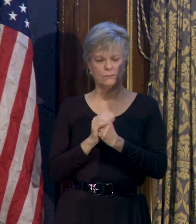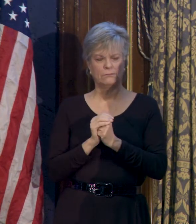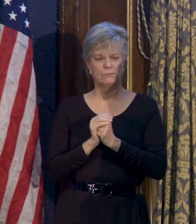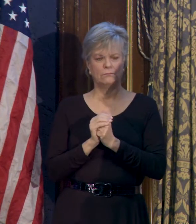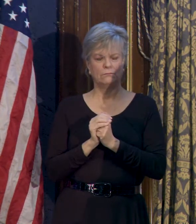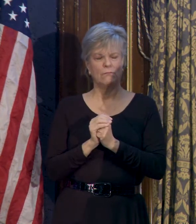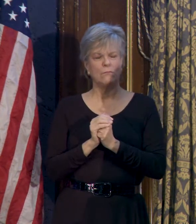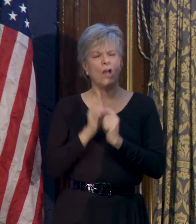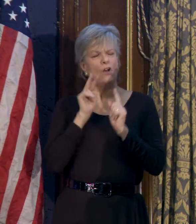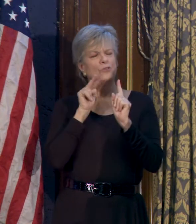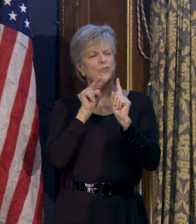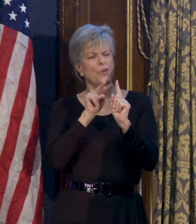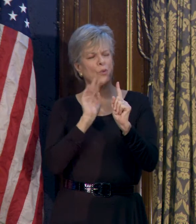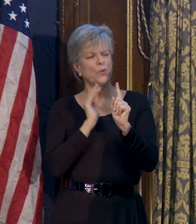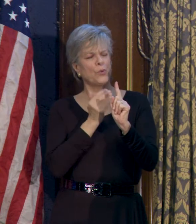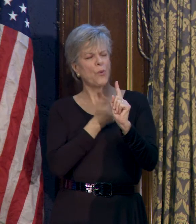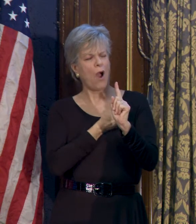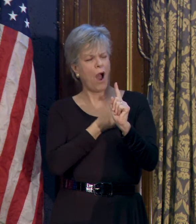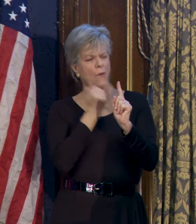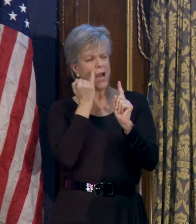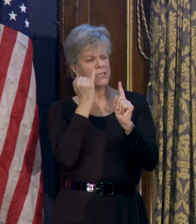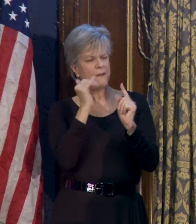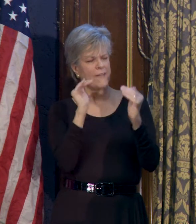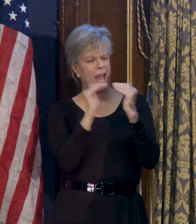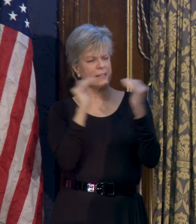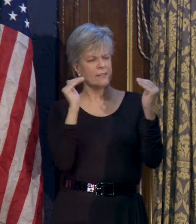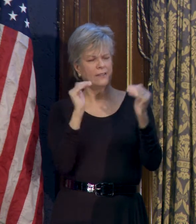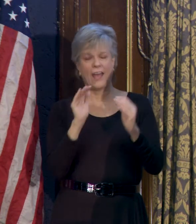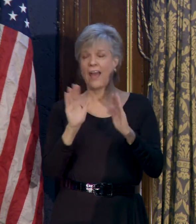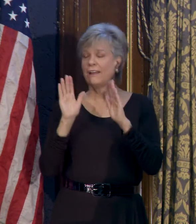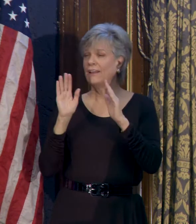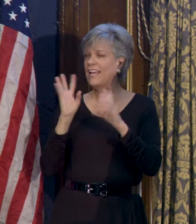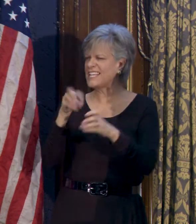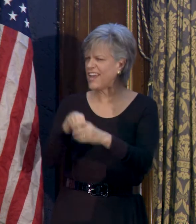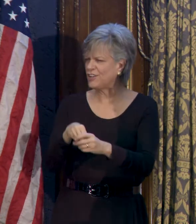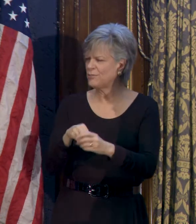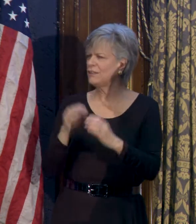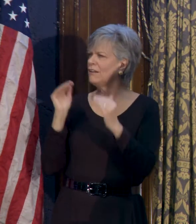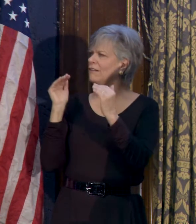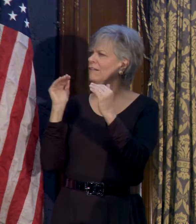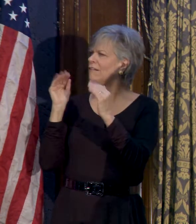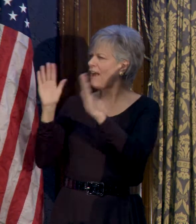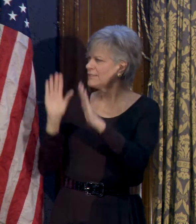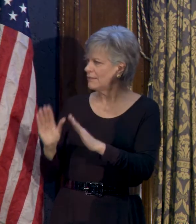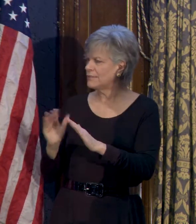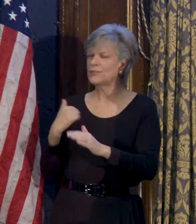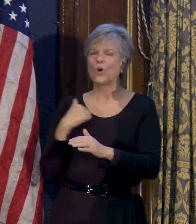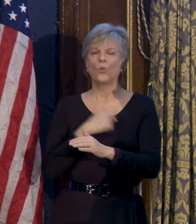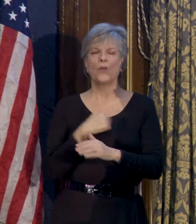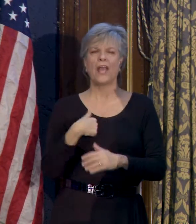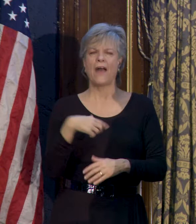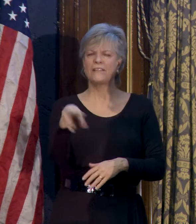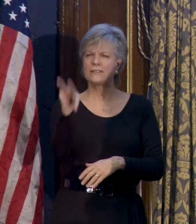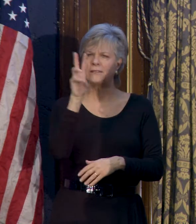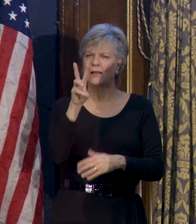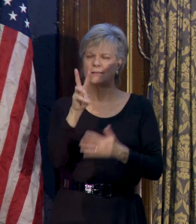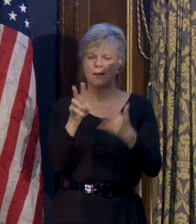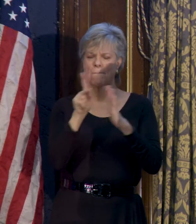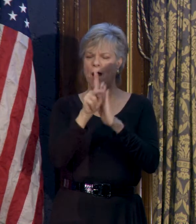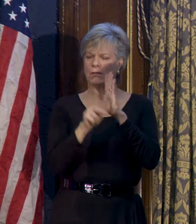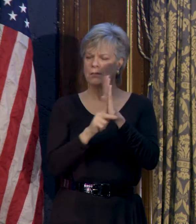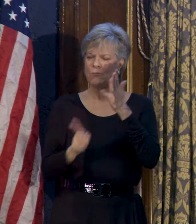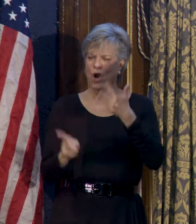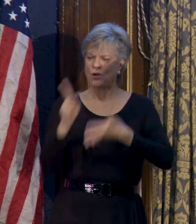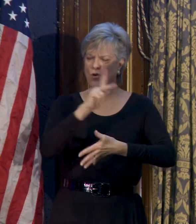Viewed through the lens of equity, engagement, and excellence, we identified six policy priorities upon which to concentrate our efforts.